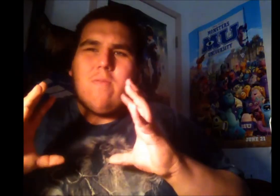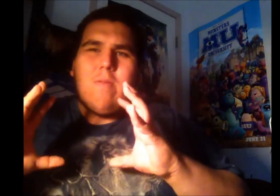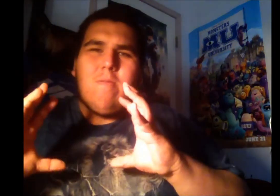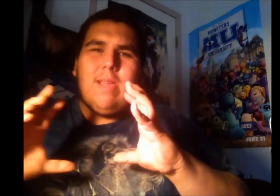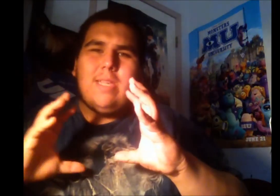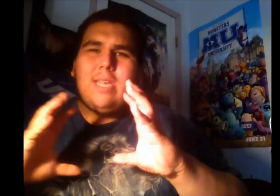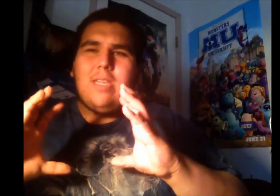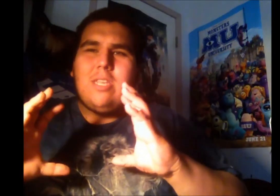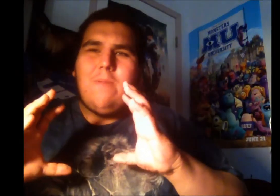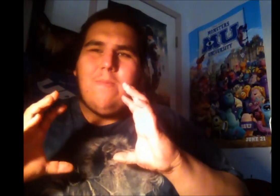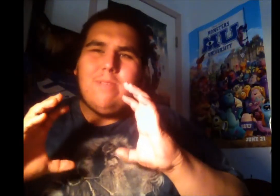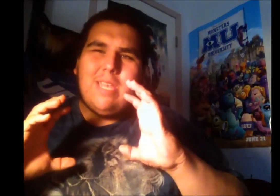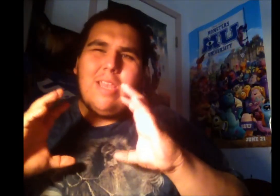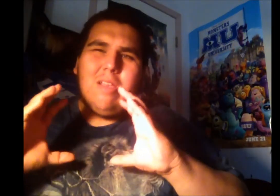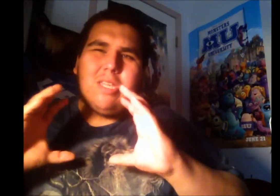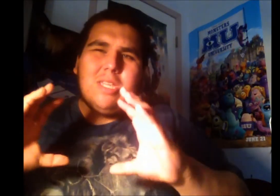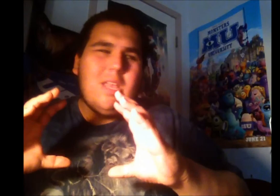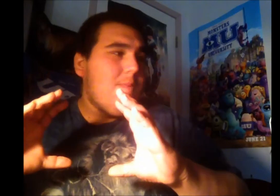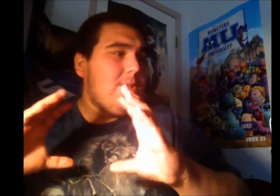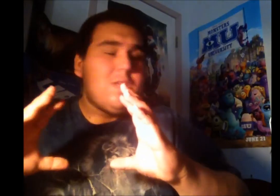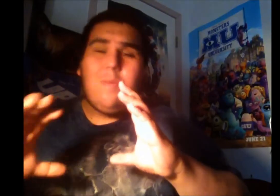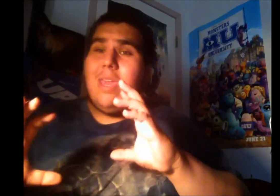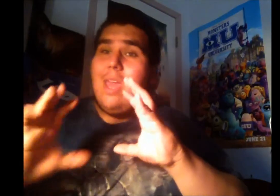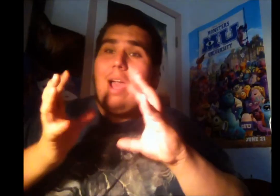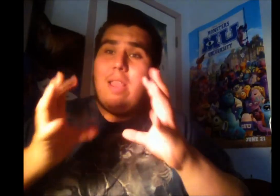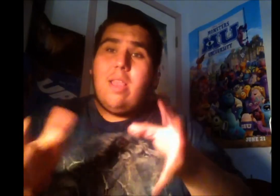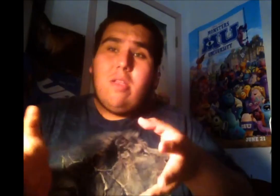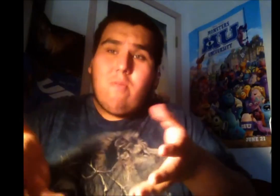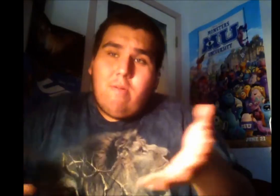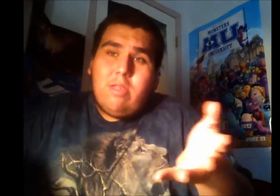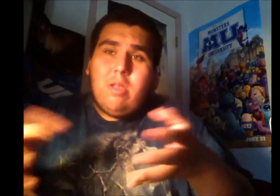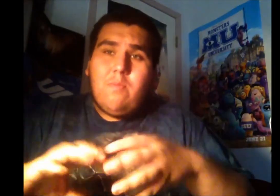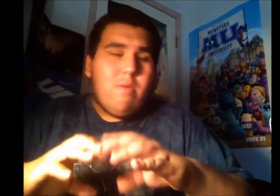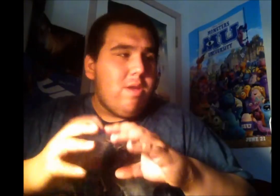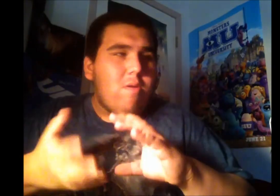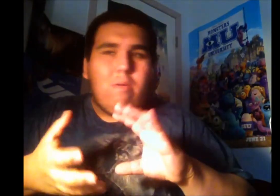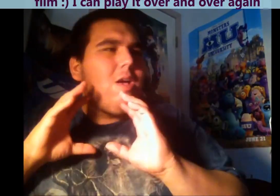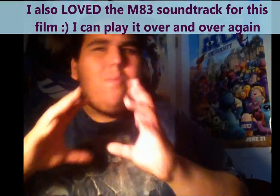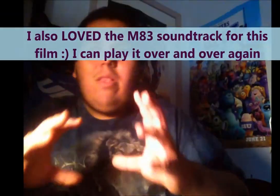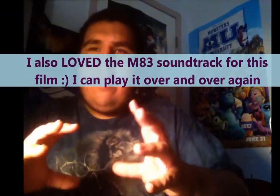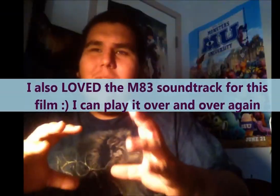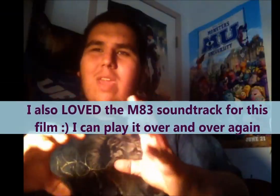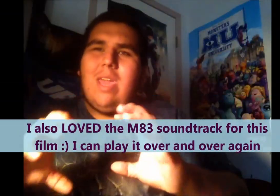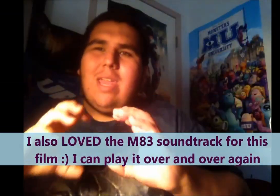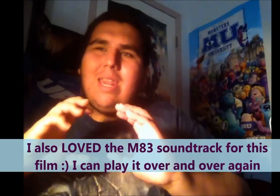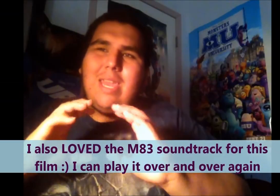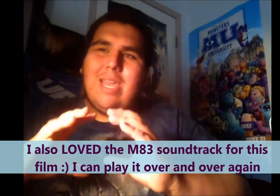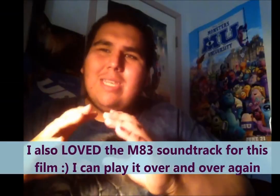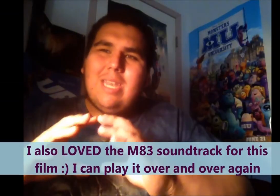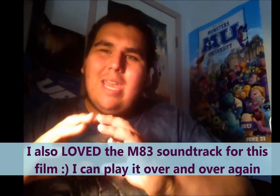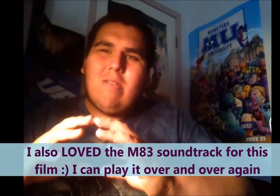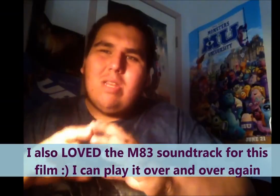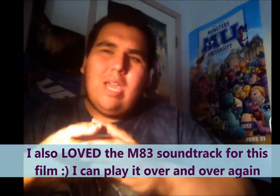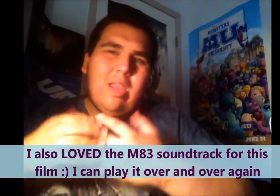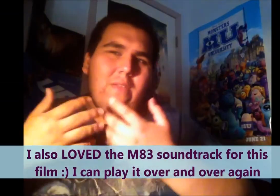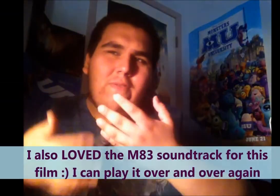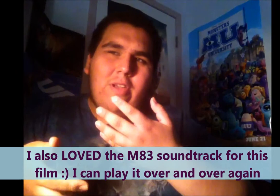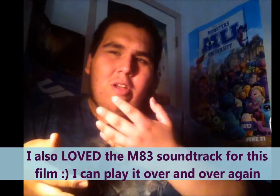cronies. And some people said they look silly, but to me, I thought the cronies looked pretty cool. Oblivion is an entertaining film.